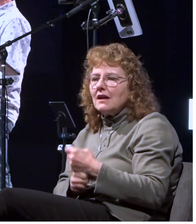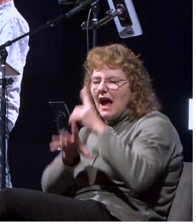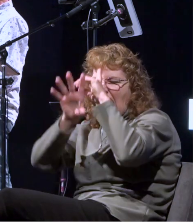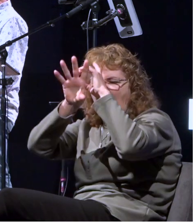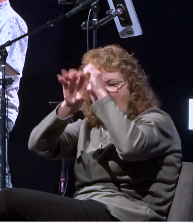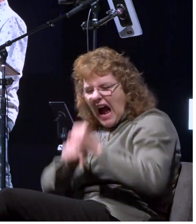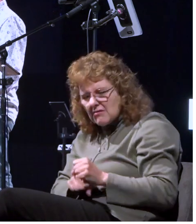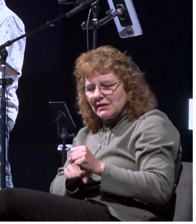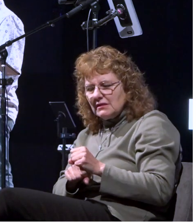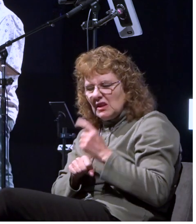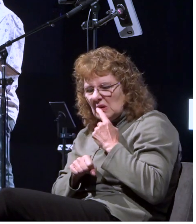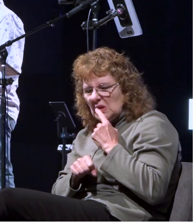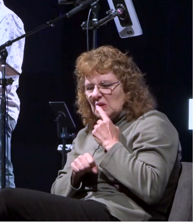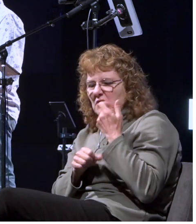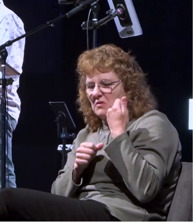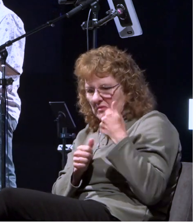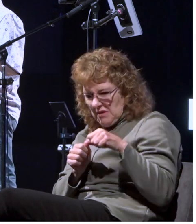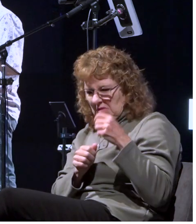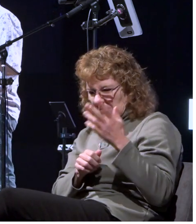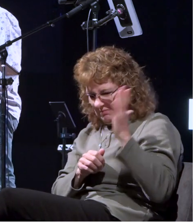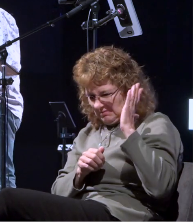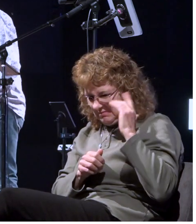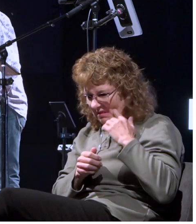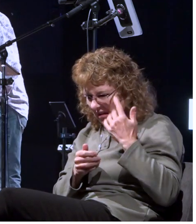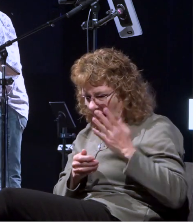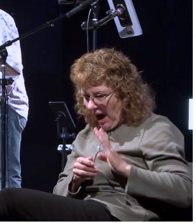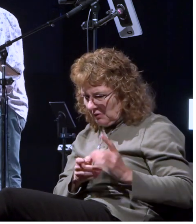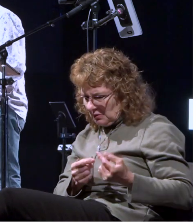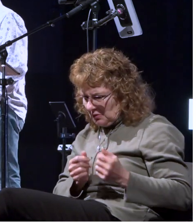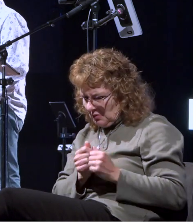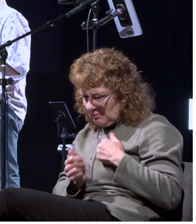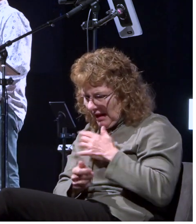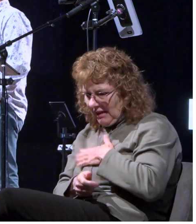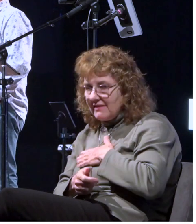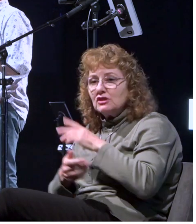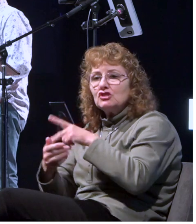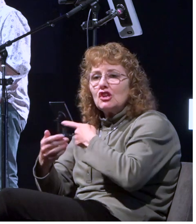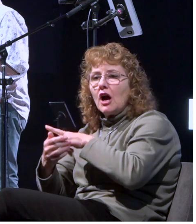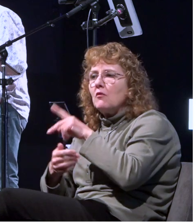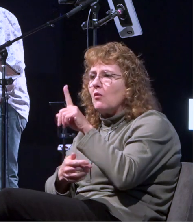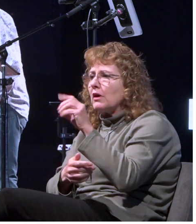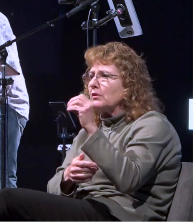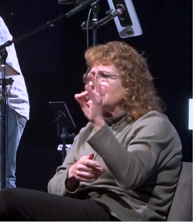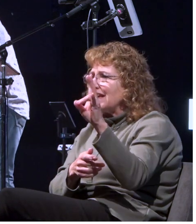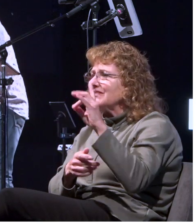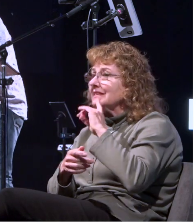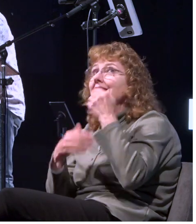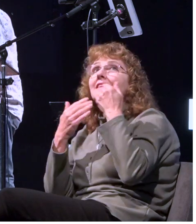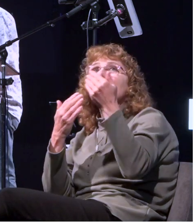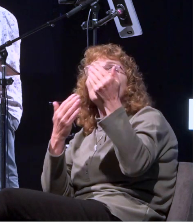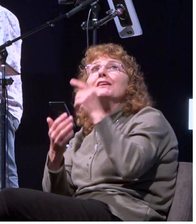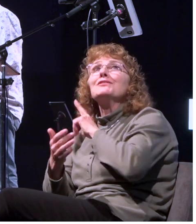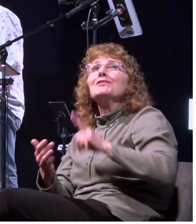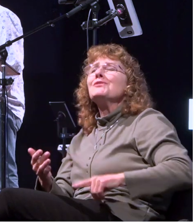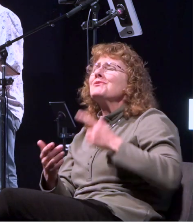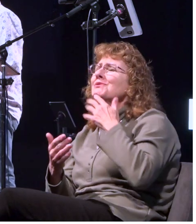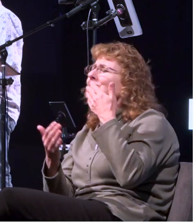does in our lives the psalmist said this psalm 107 give thanks to the lord for he's good his faithful love